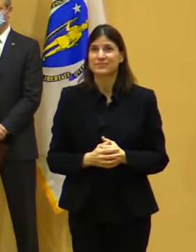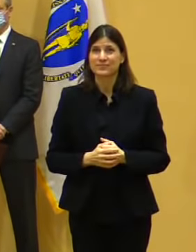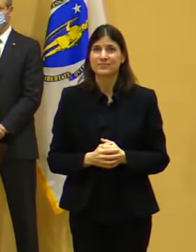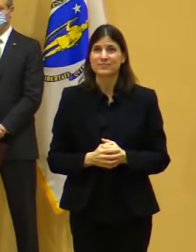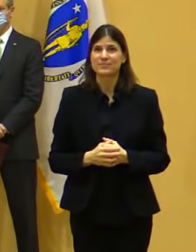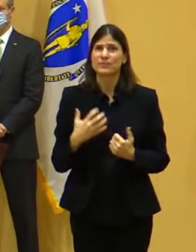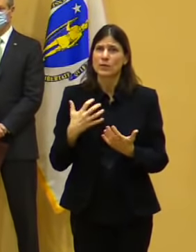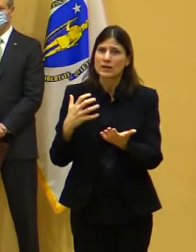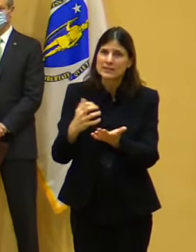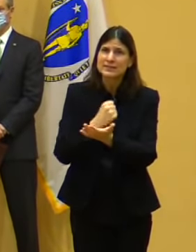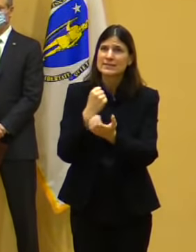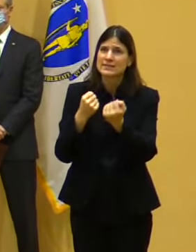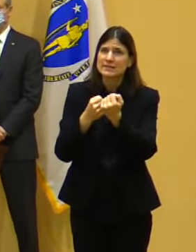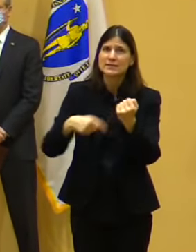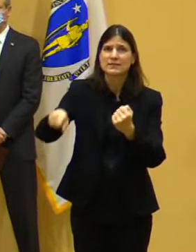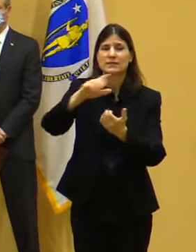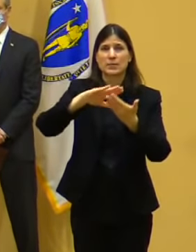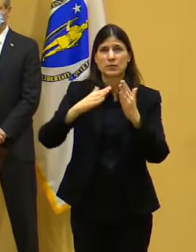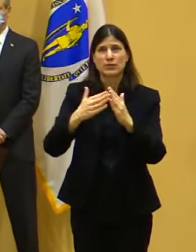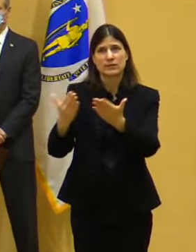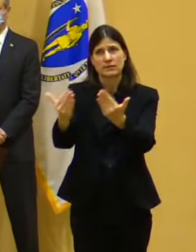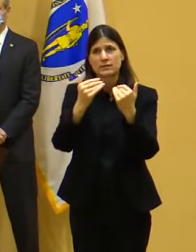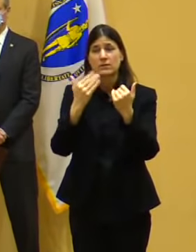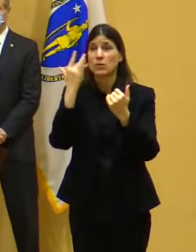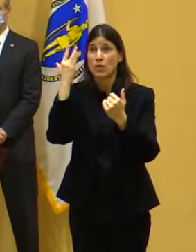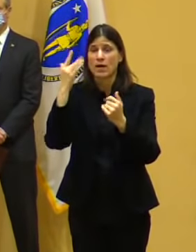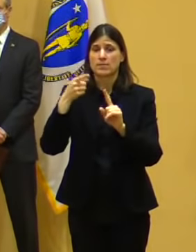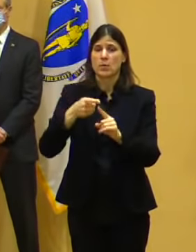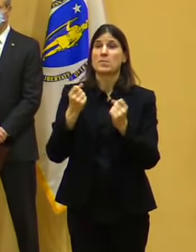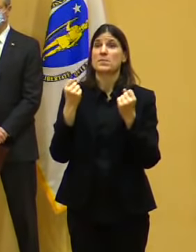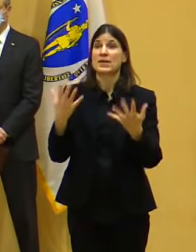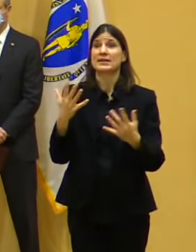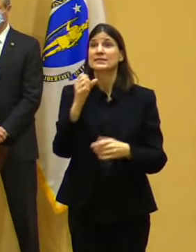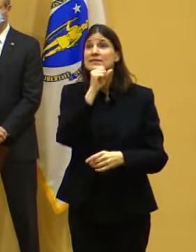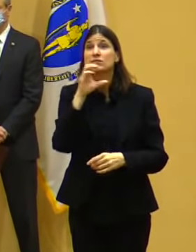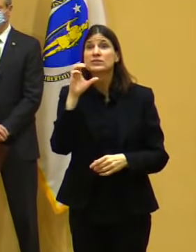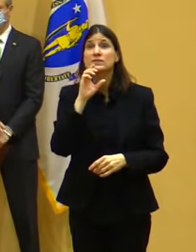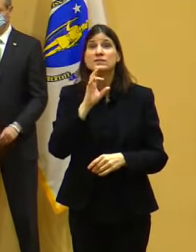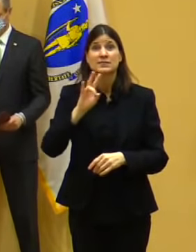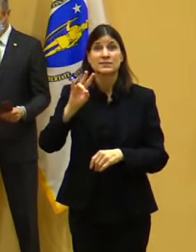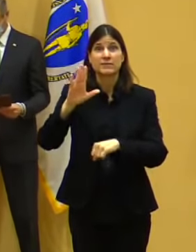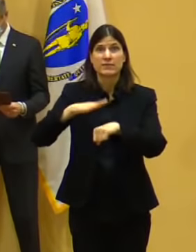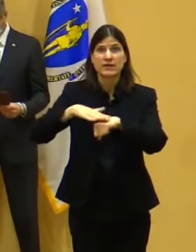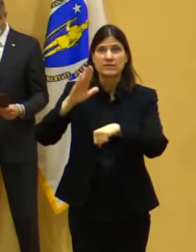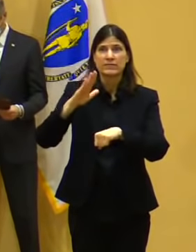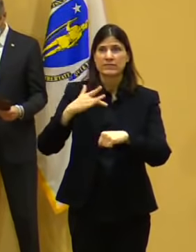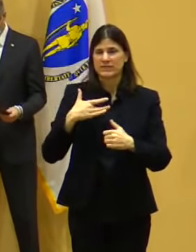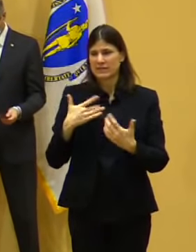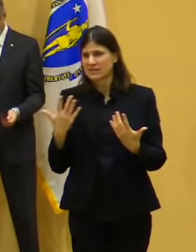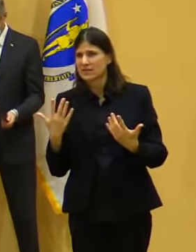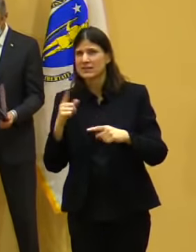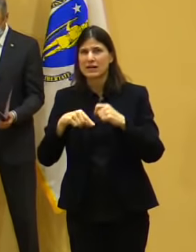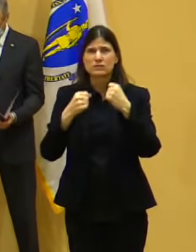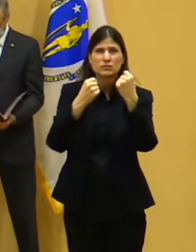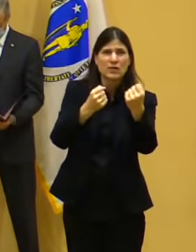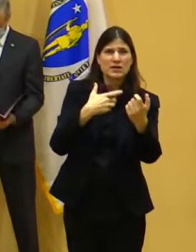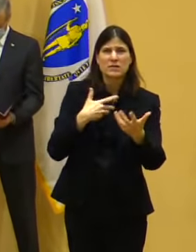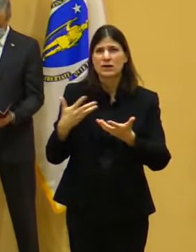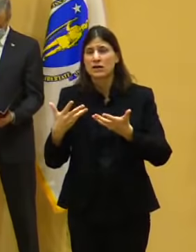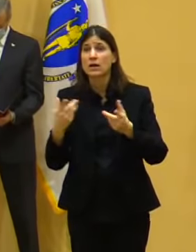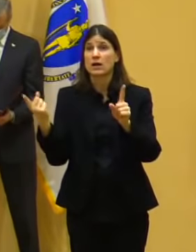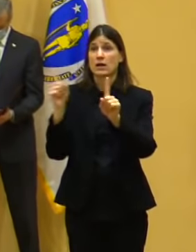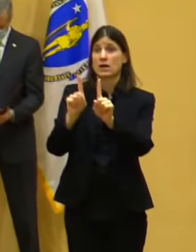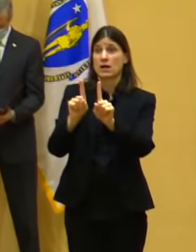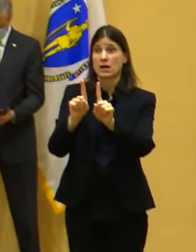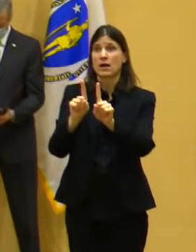A few things to know about mass vaccination locations. The staff here are physicians, nurses, medical staff, volunteers, our